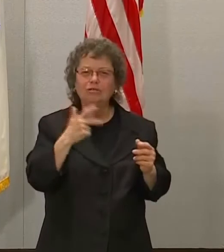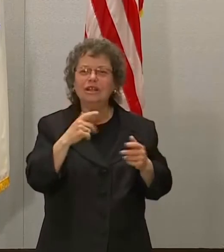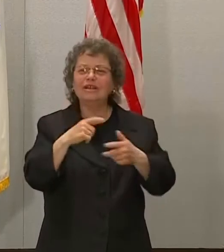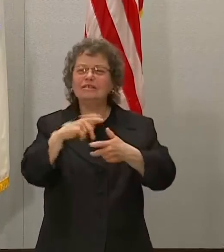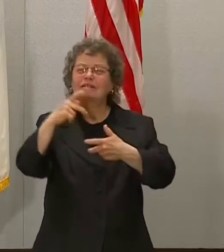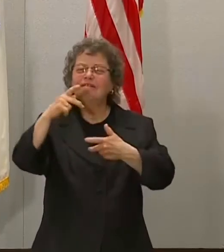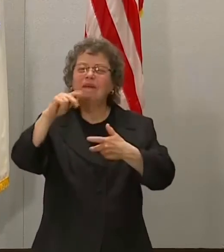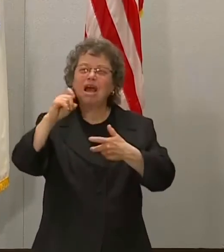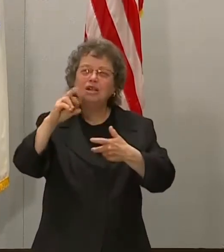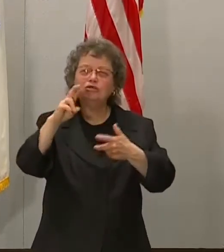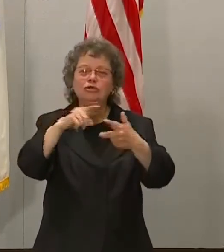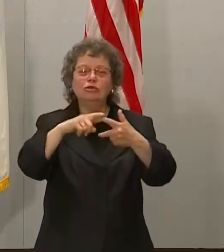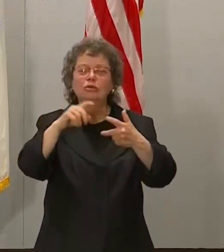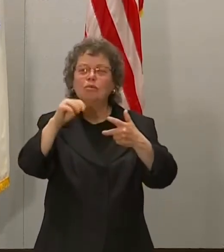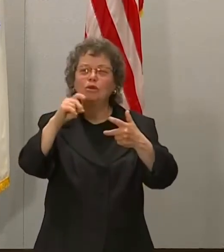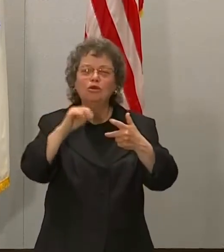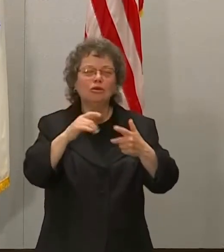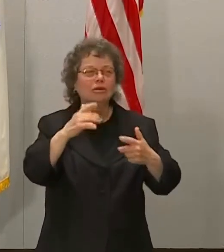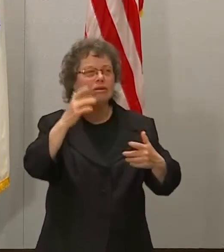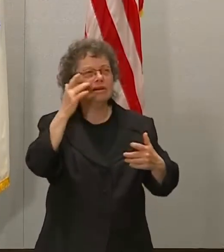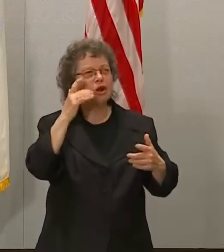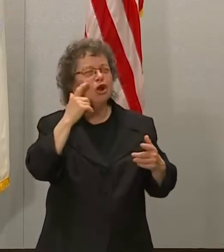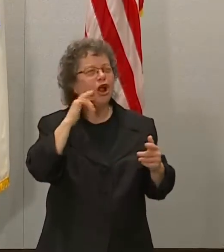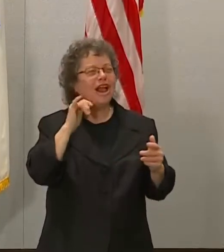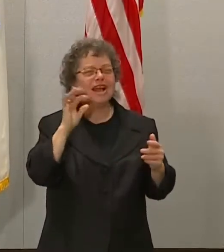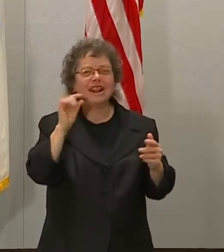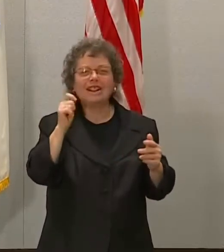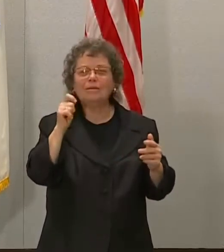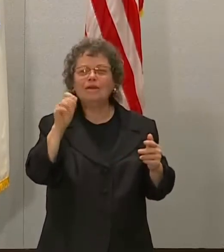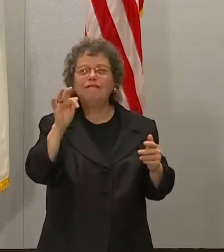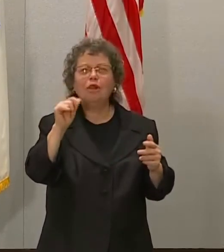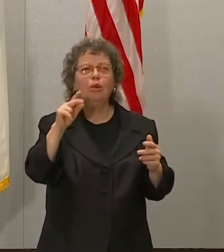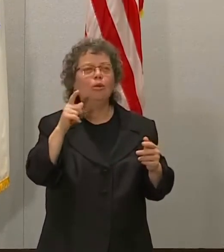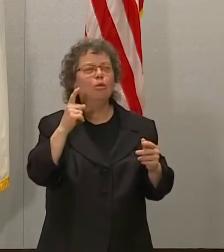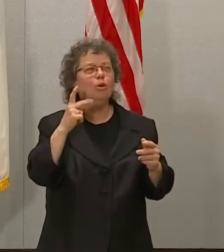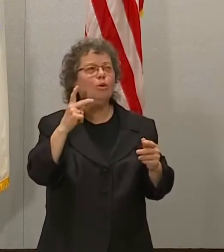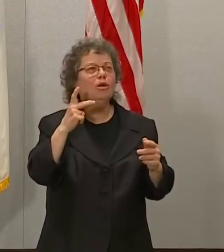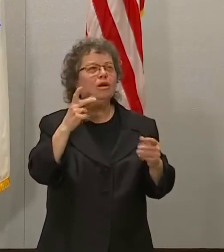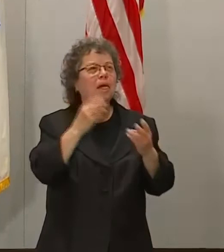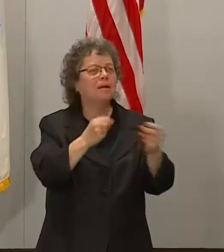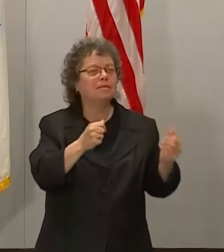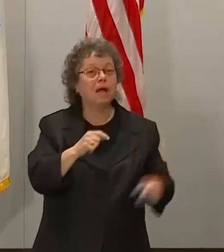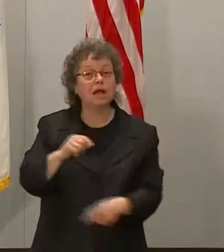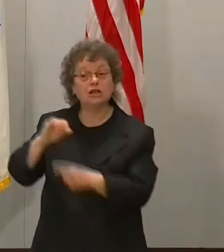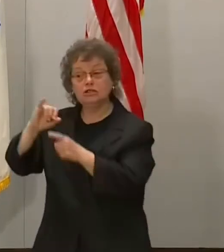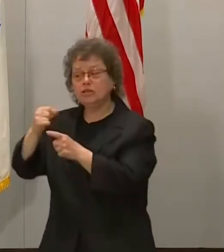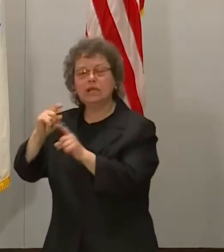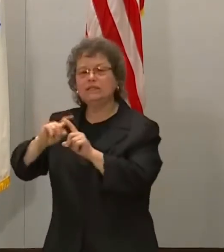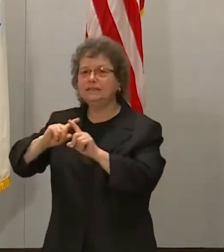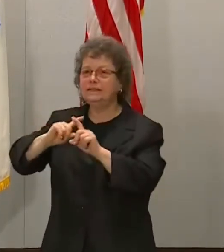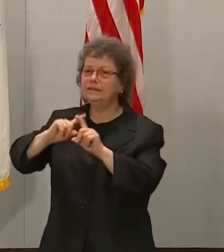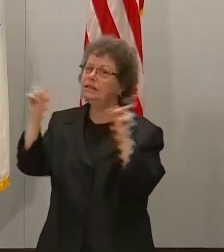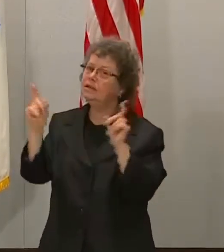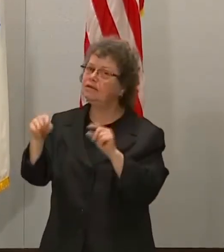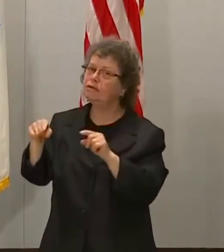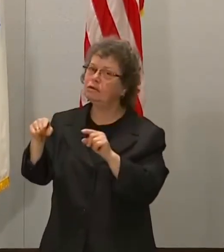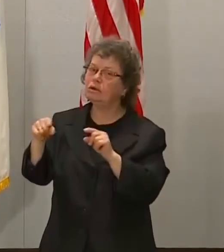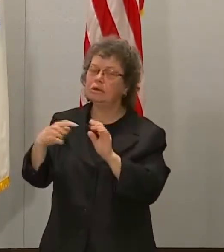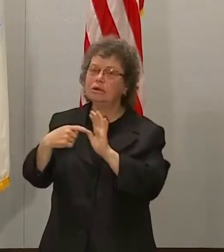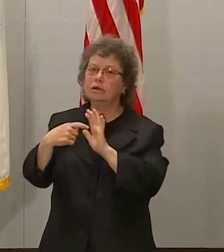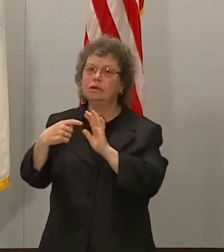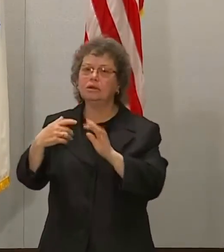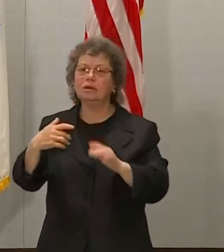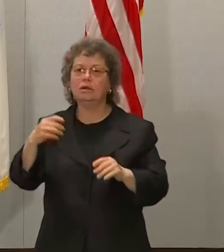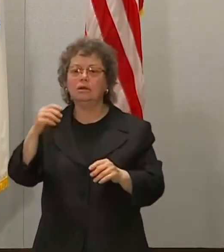vaccinated is not what they believe the symptoms associated with this look like. They said the symptoms on this are 6 to